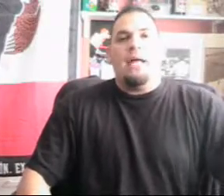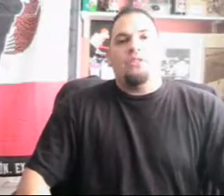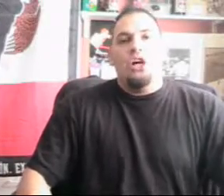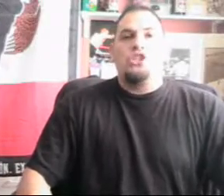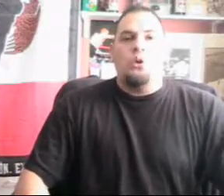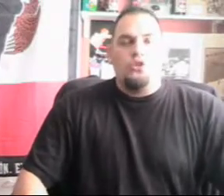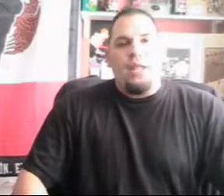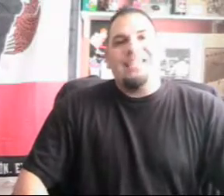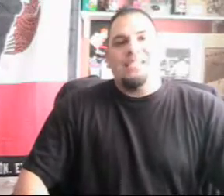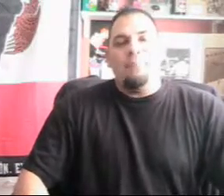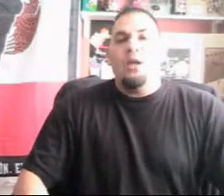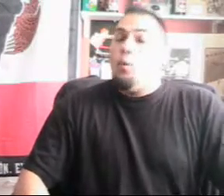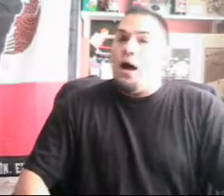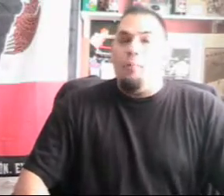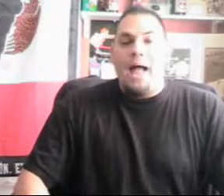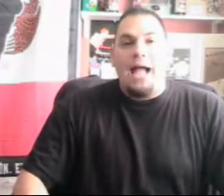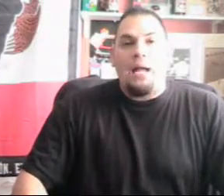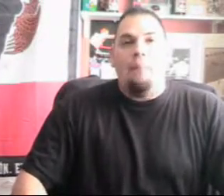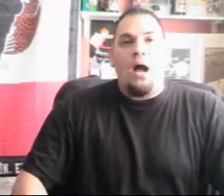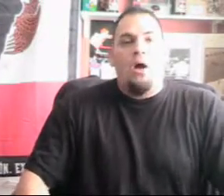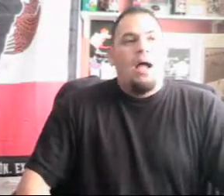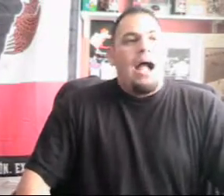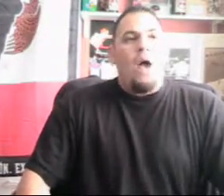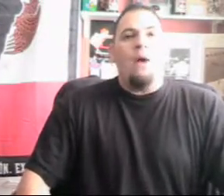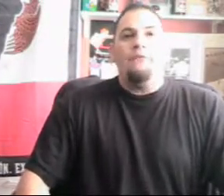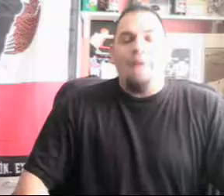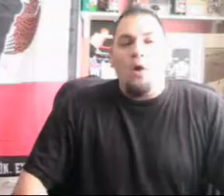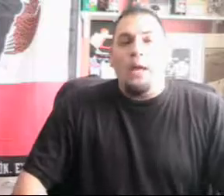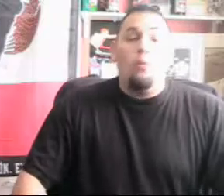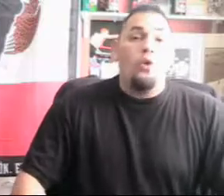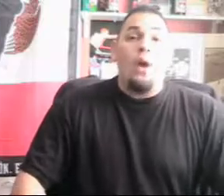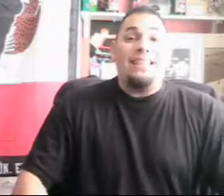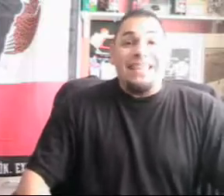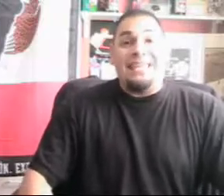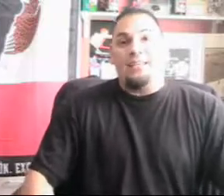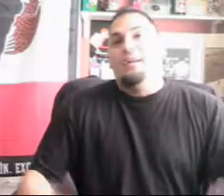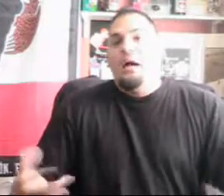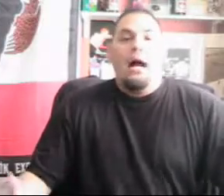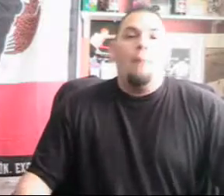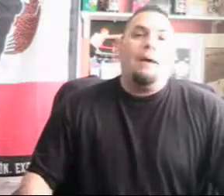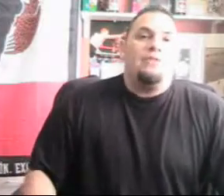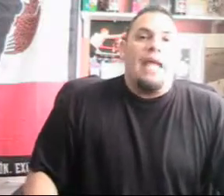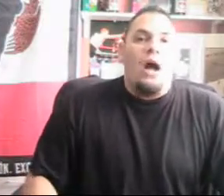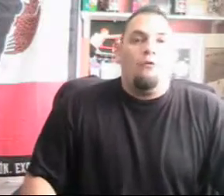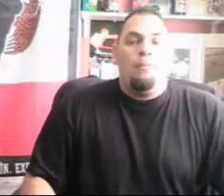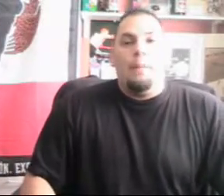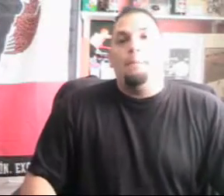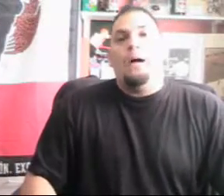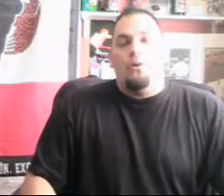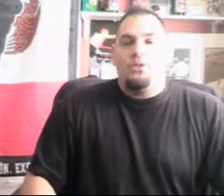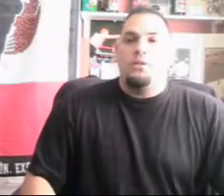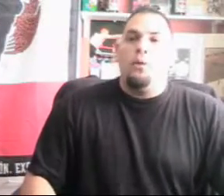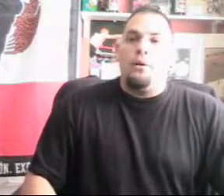that Thug Snowden had sent me a while back about how I felt and what do I think about the alphabet belts. Well,